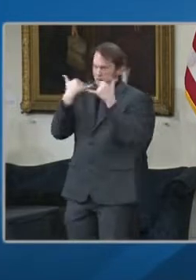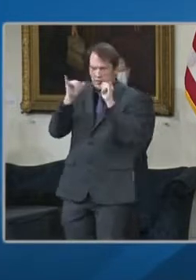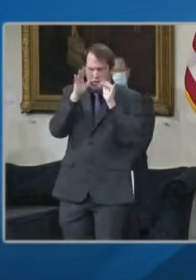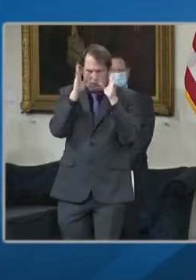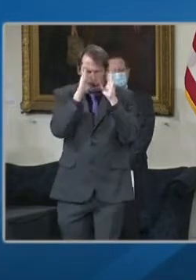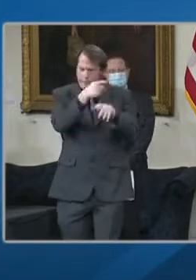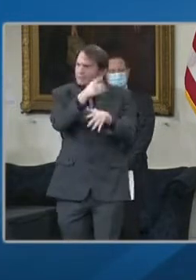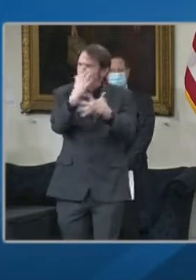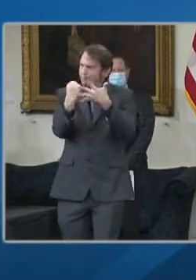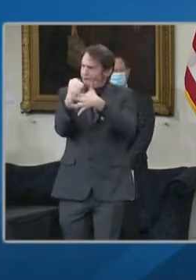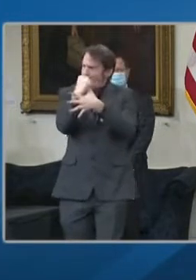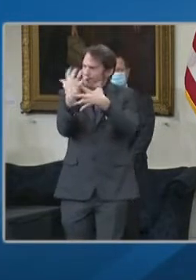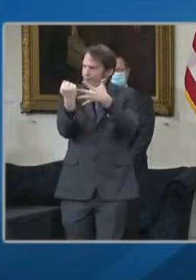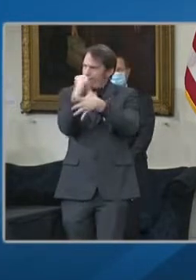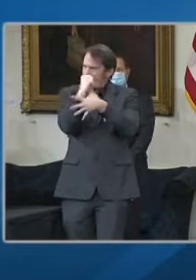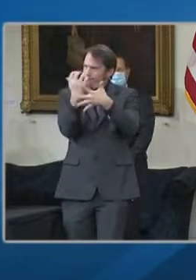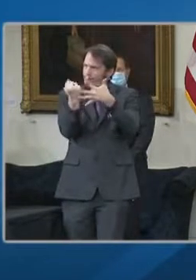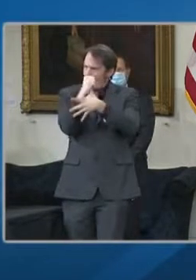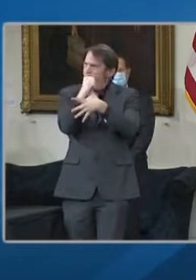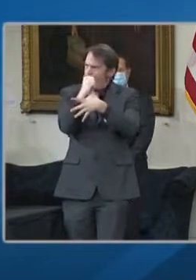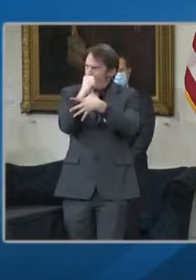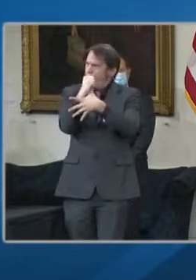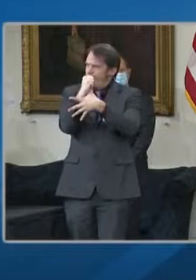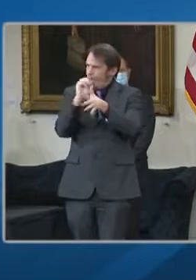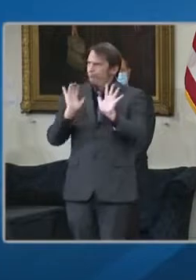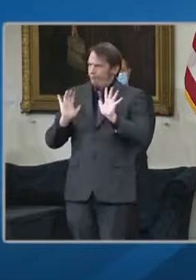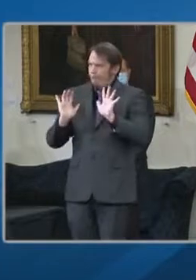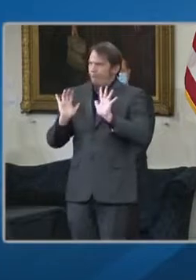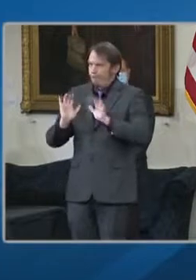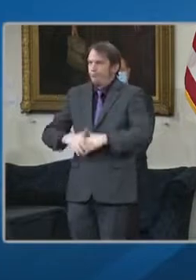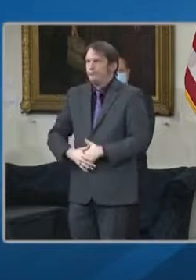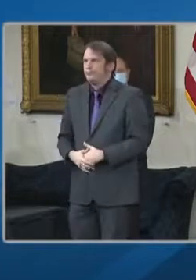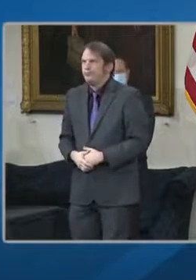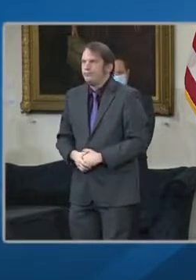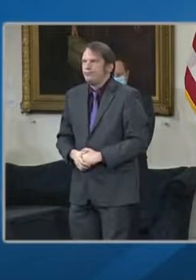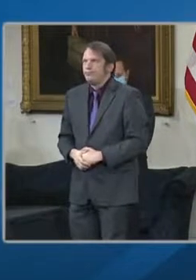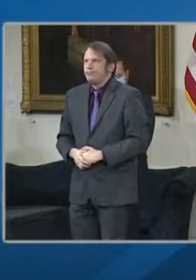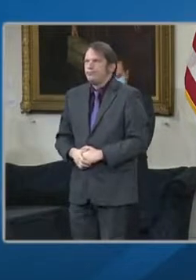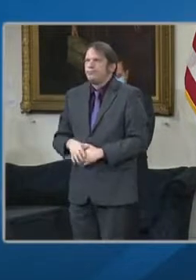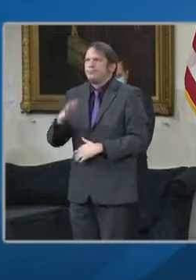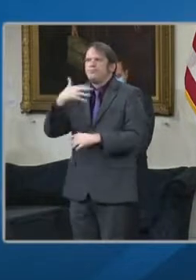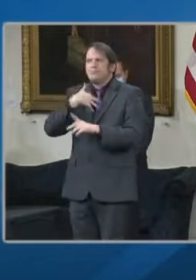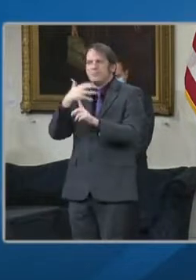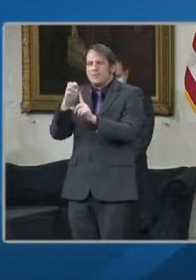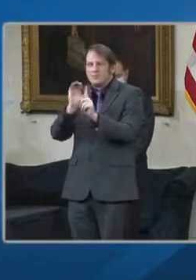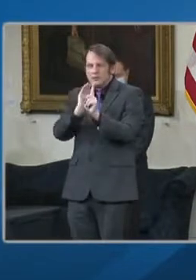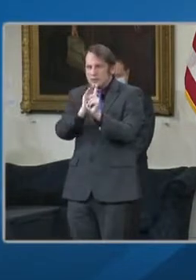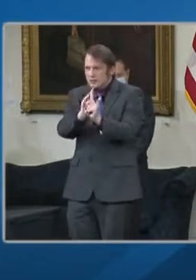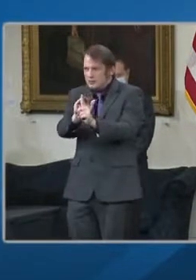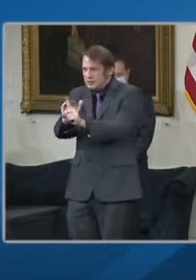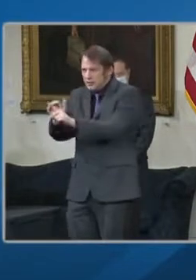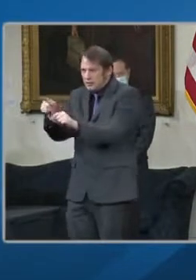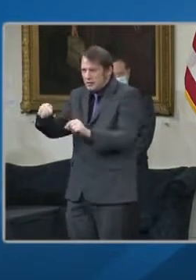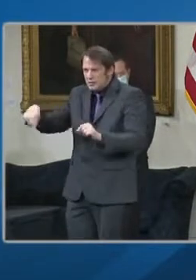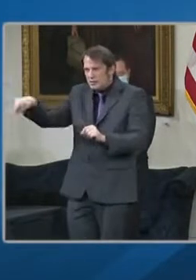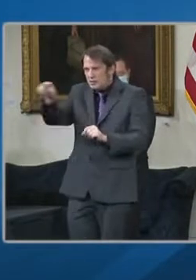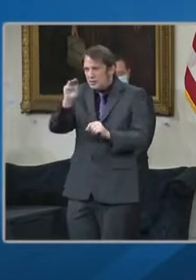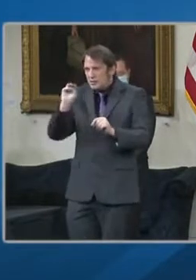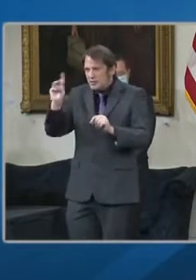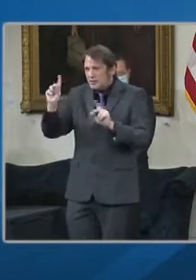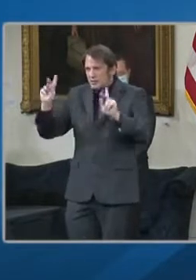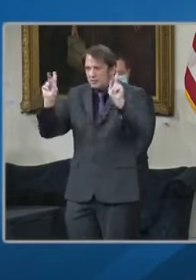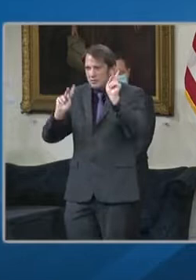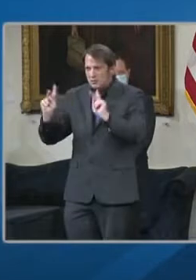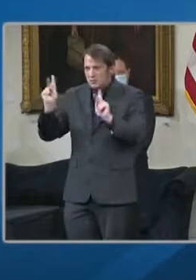mass vaccination sites. I also want to continue to remind Marylanders that just because you become eligible